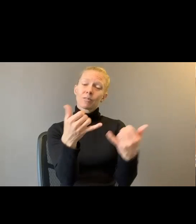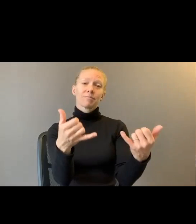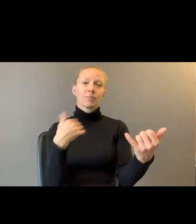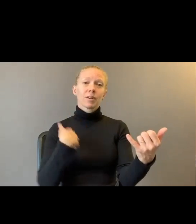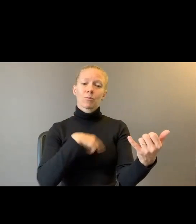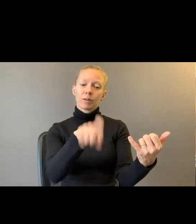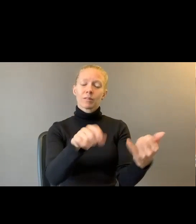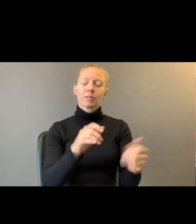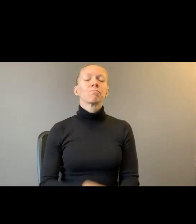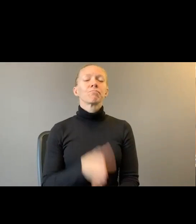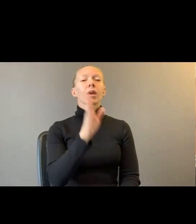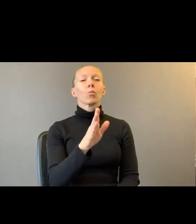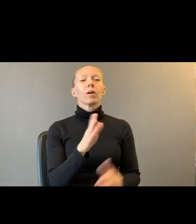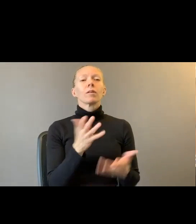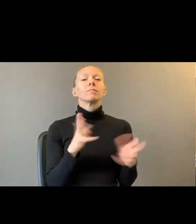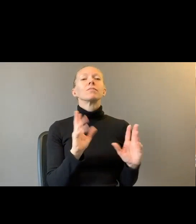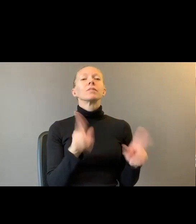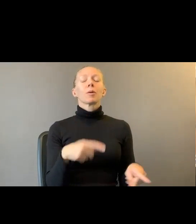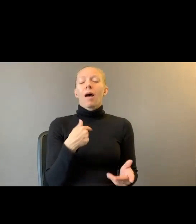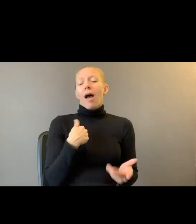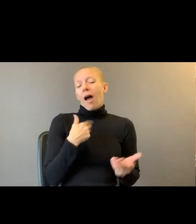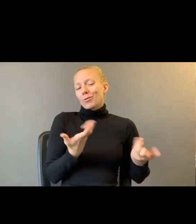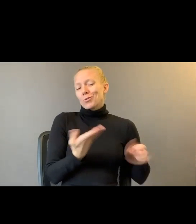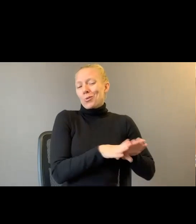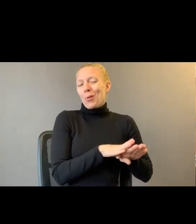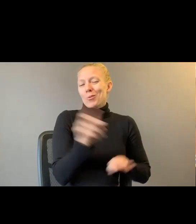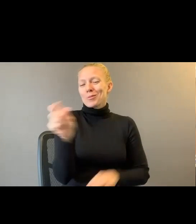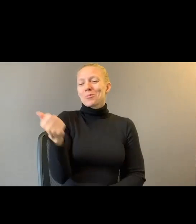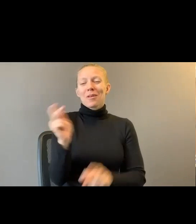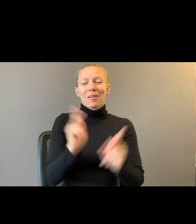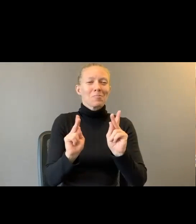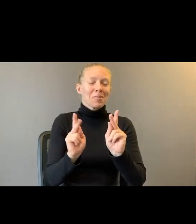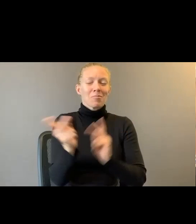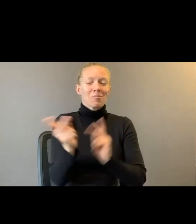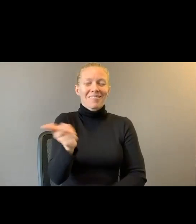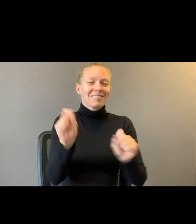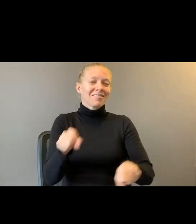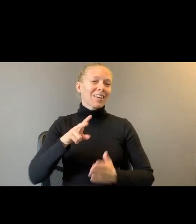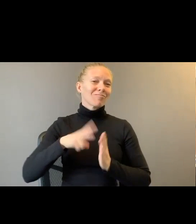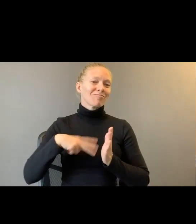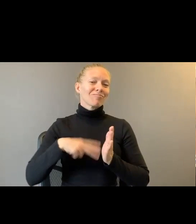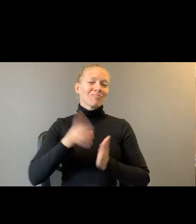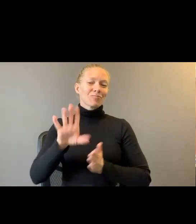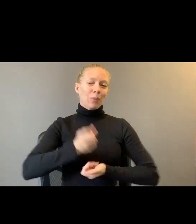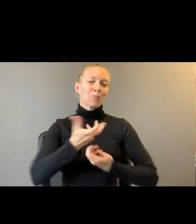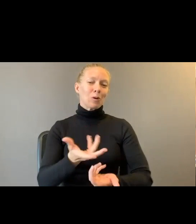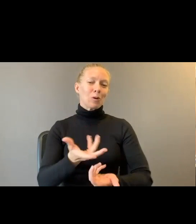to close. Because like I said, I want to hear me some Erica and some Rachel. So I'm going to close with a poem from